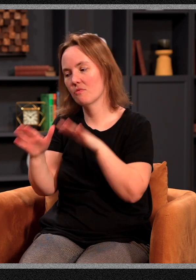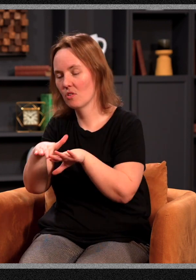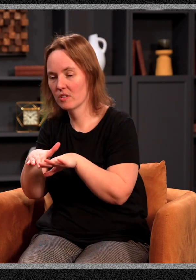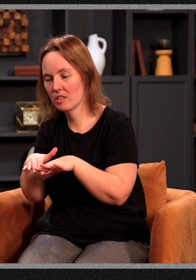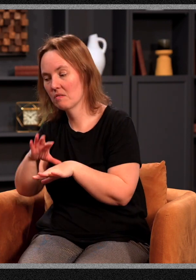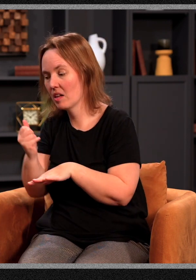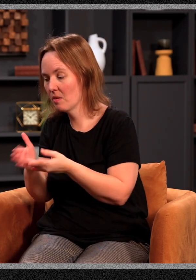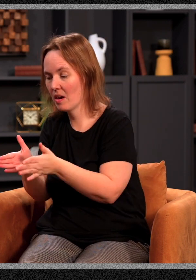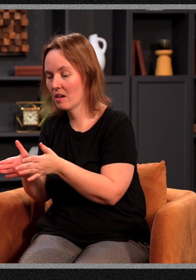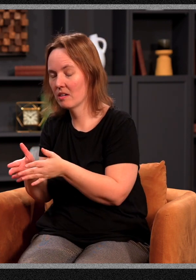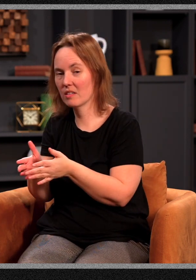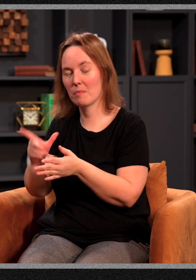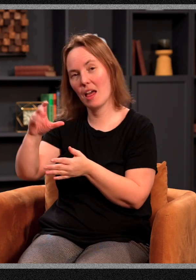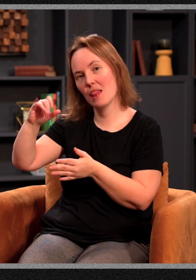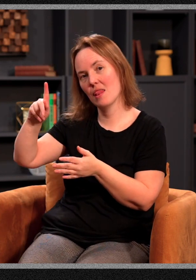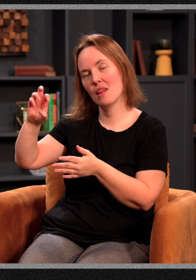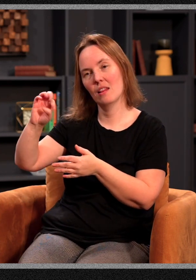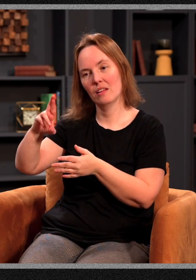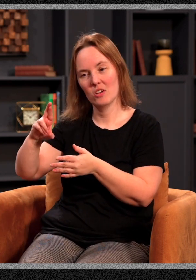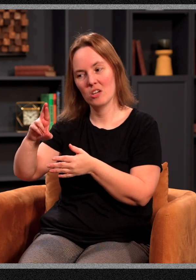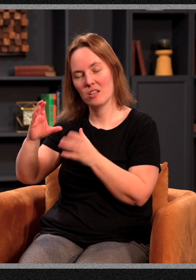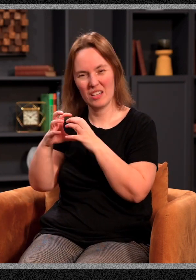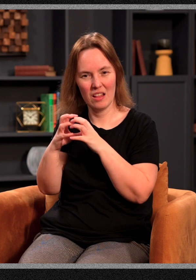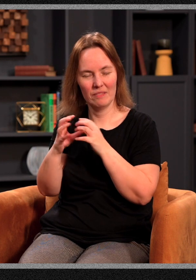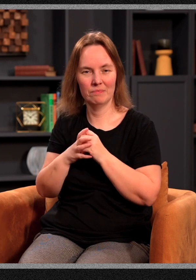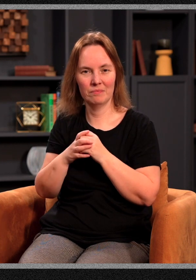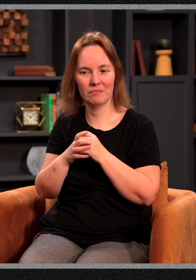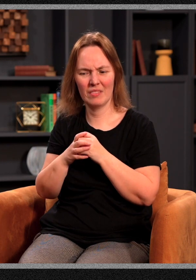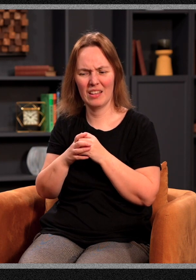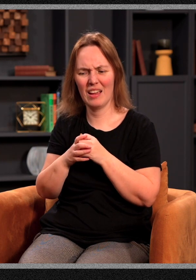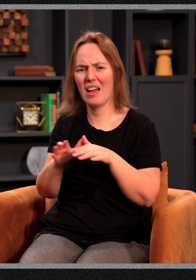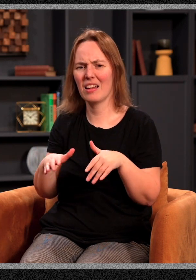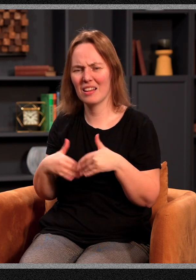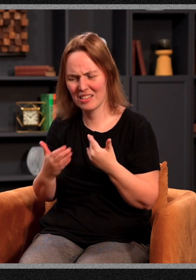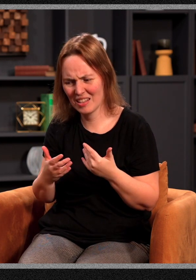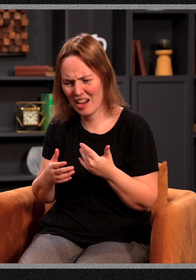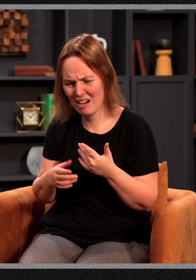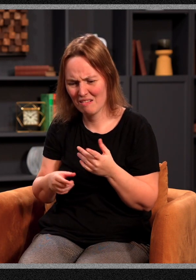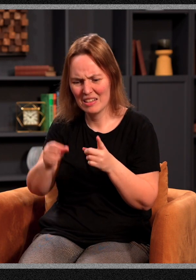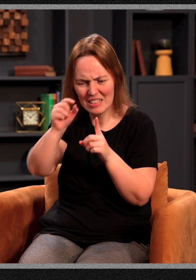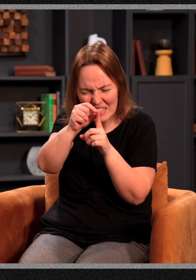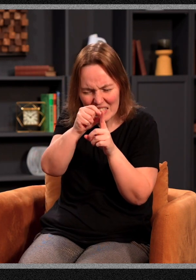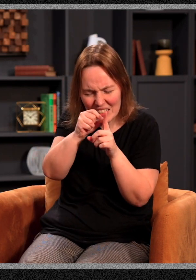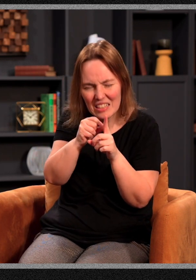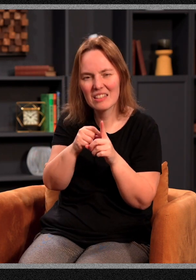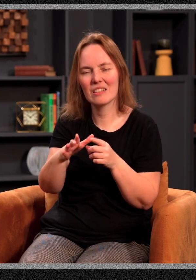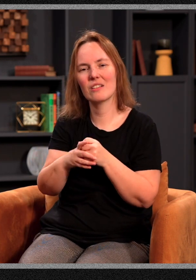DNA another way, it's going to be a liver cell or some other part of your body. That's how intricate it is. In fact, we're also told that your